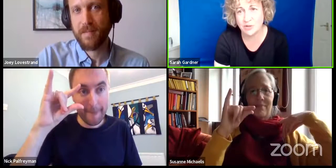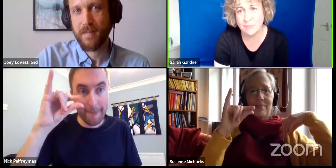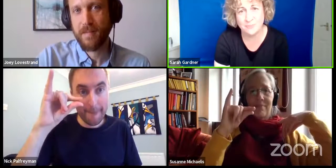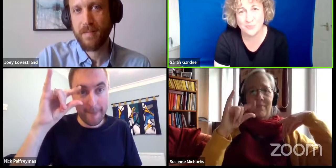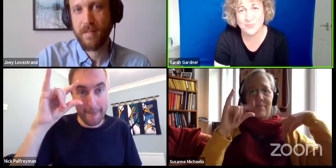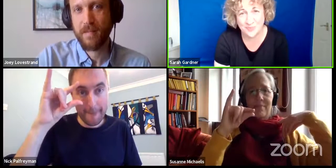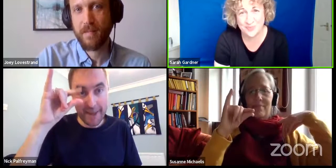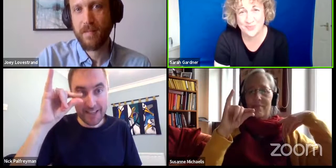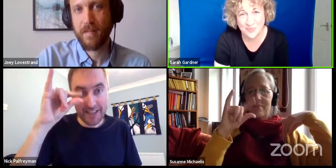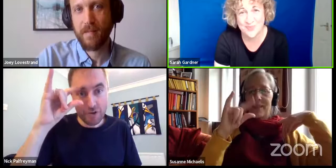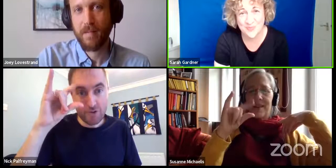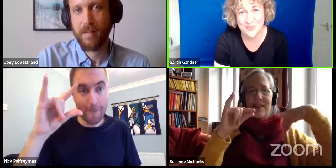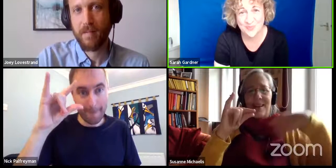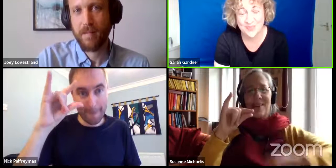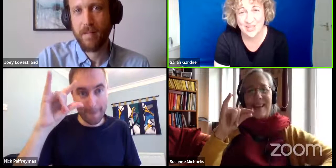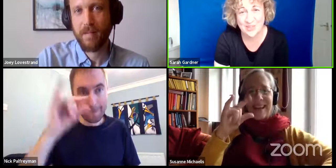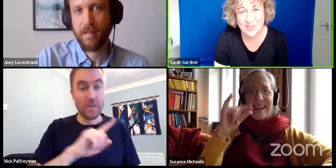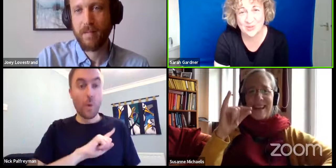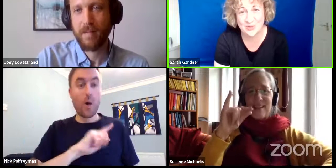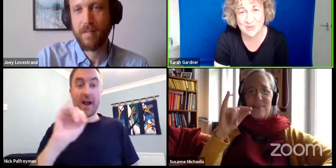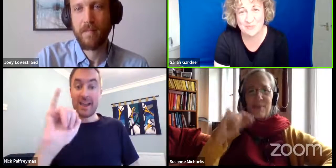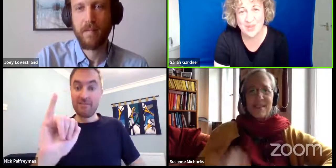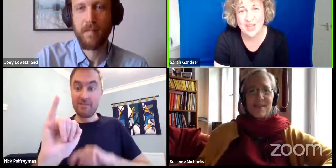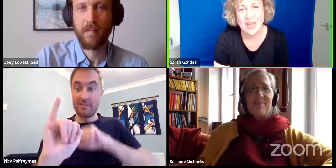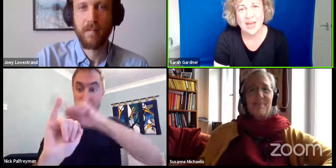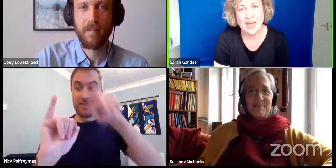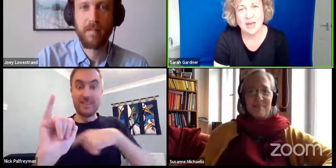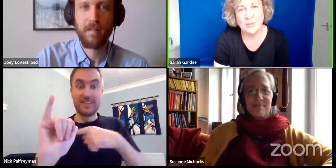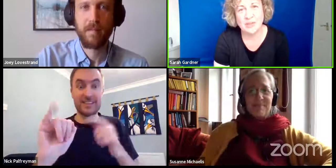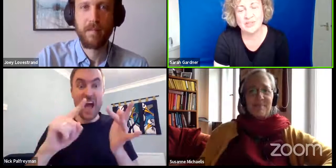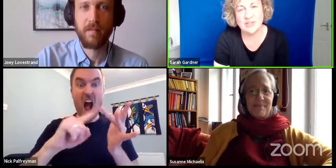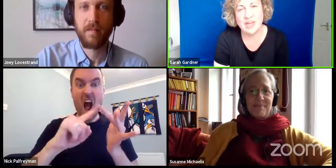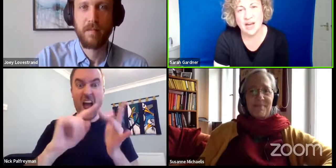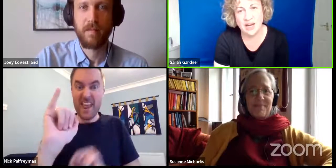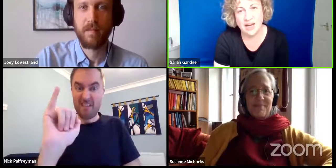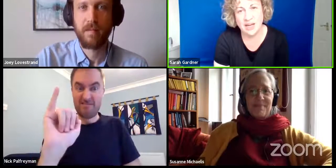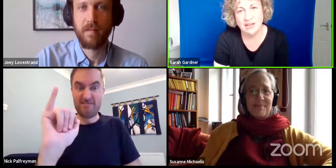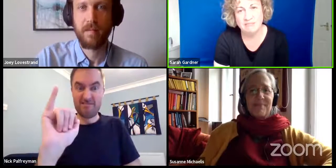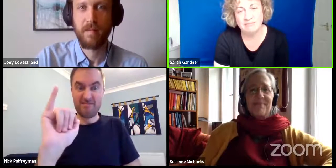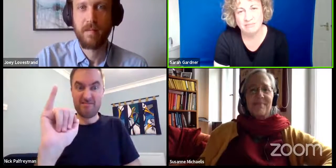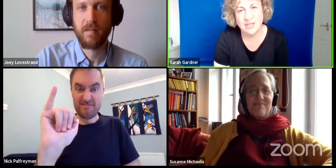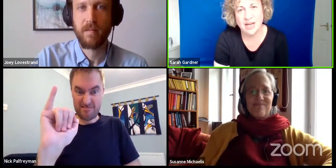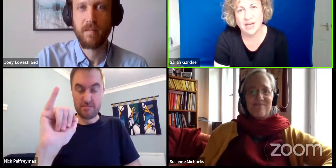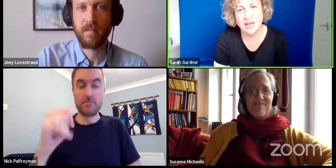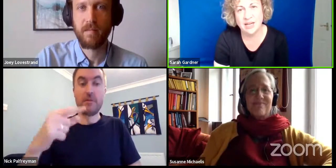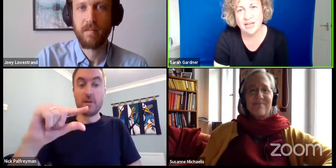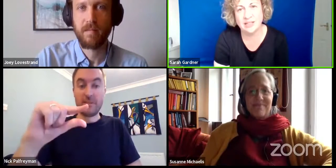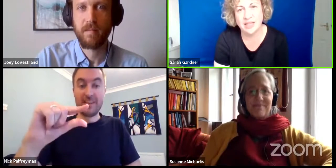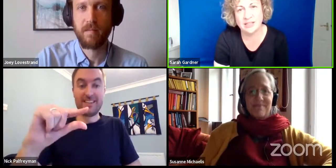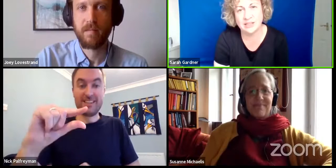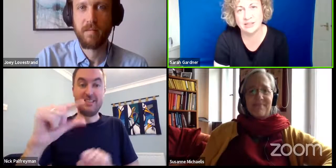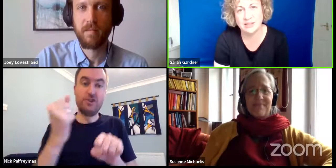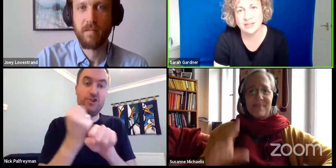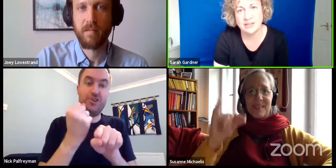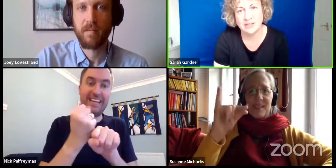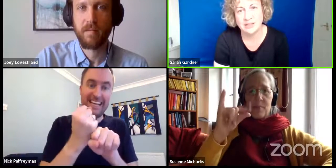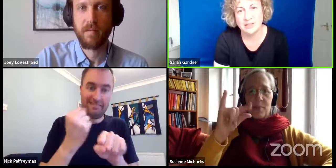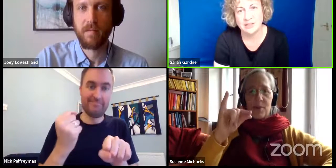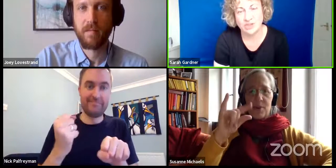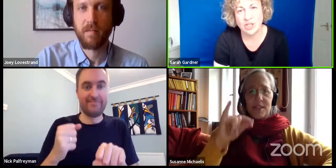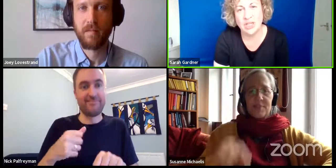Instagram. Instagram. Instagram because it's the I, the I letter